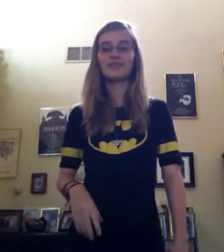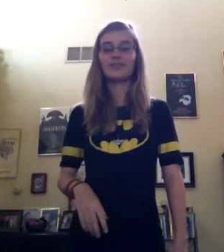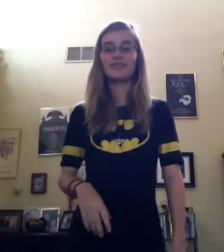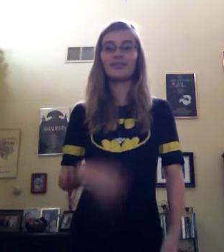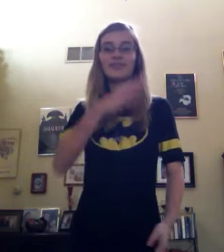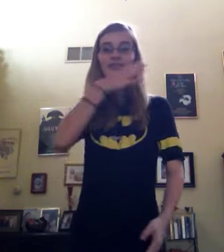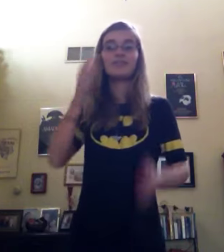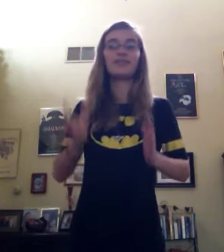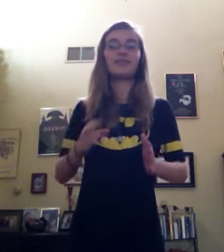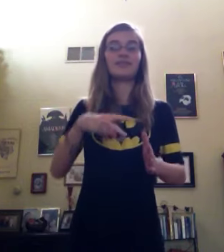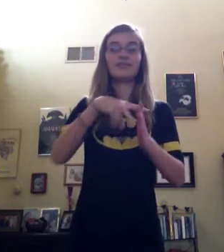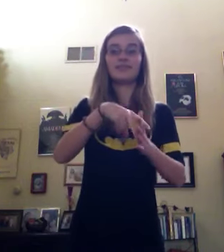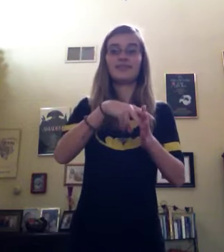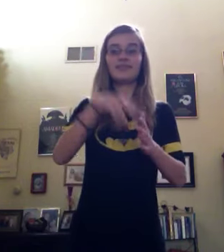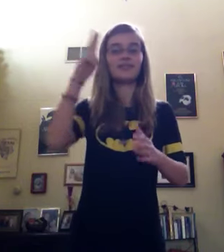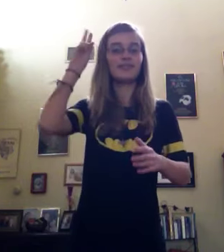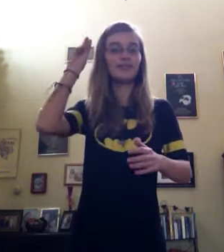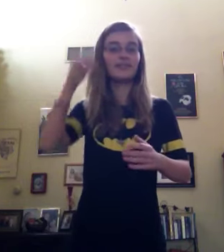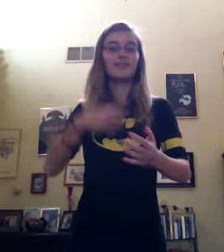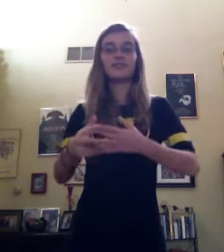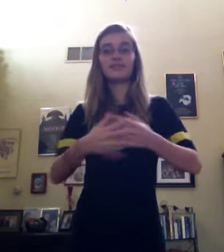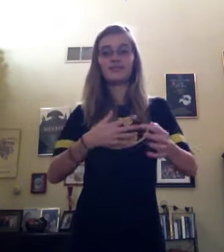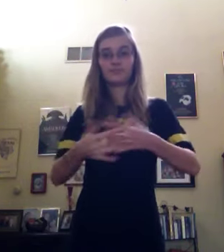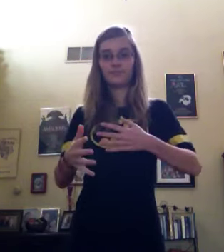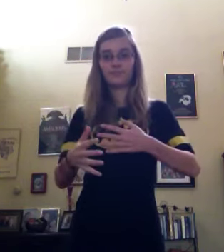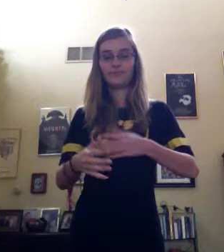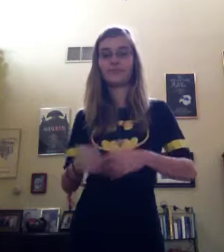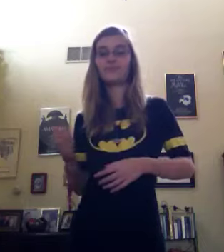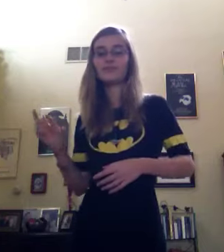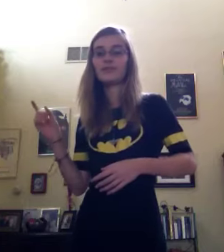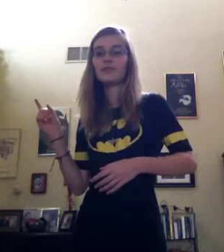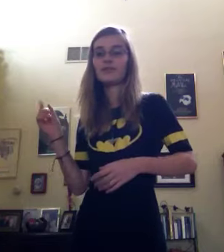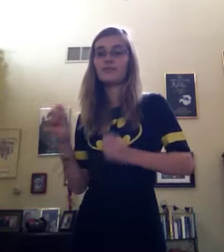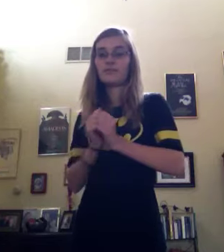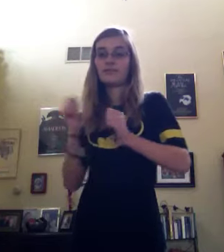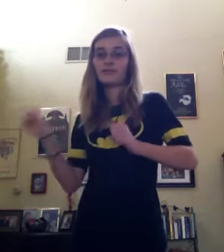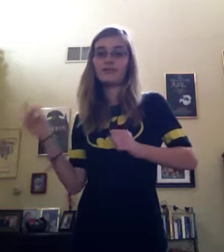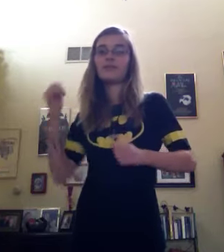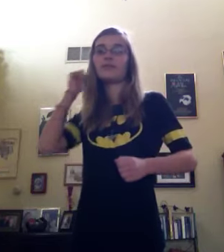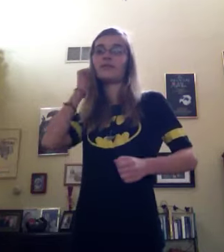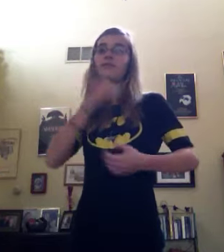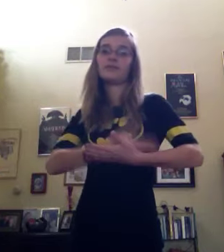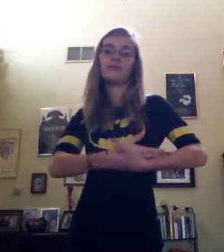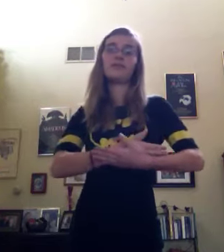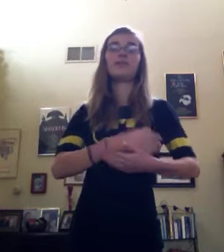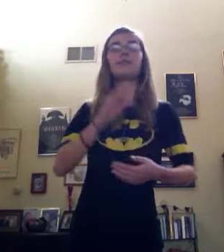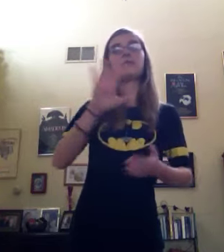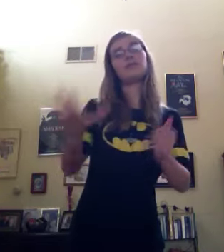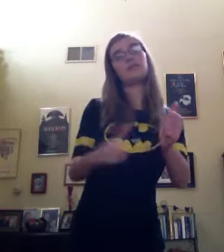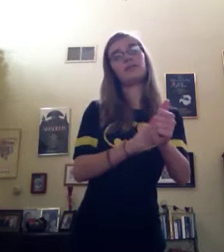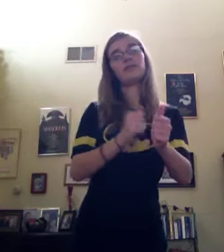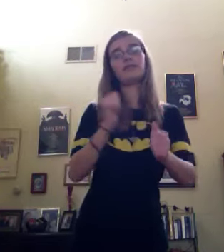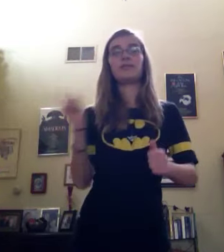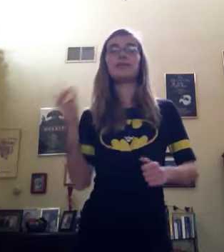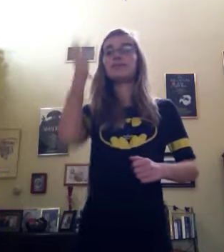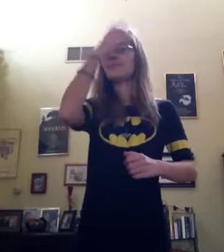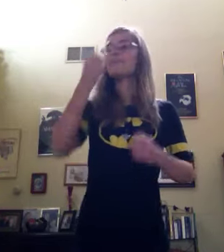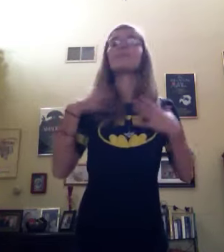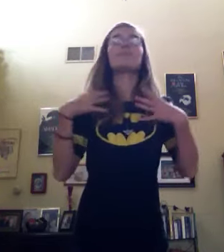A farmer went trotting upon his gray mare, with his daughter behind him, so rosy